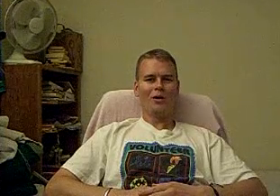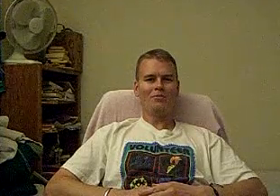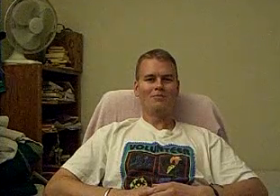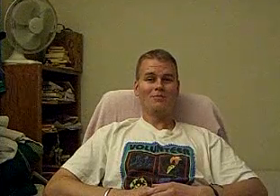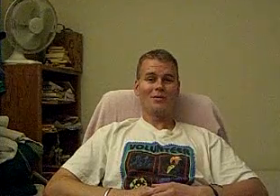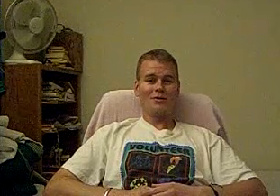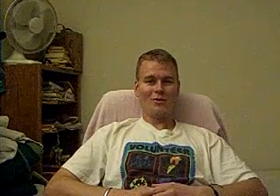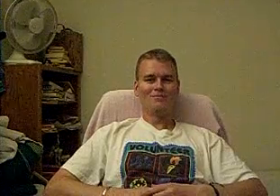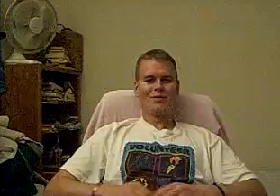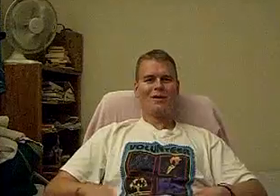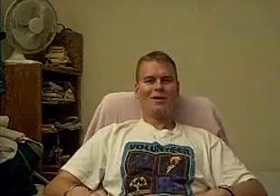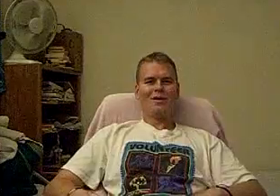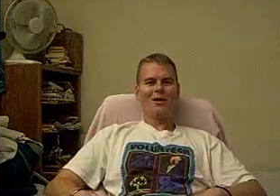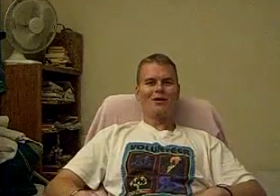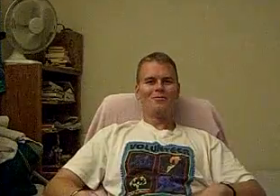program. So, thank you.